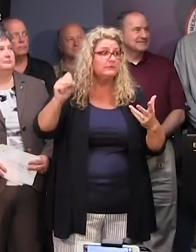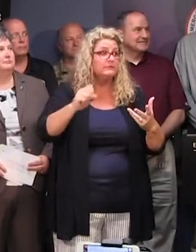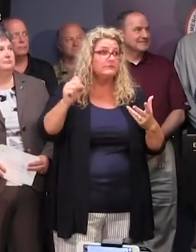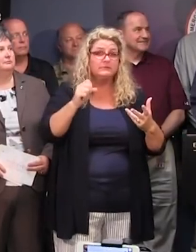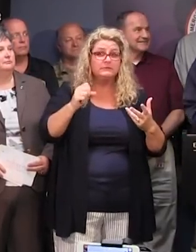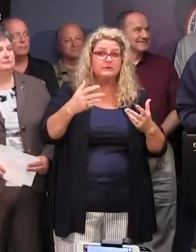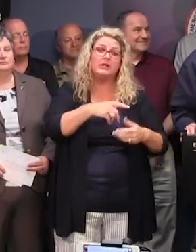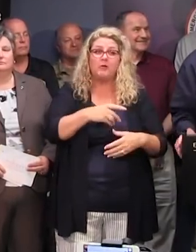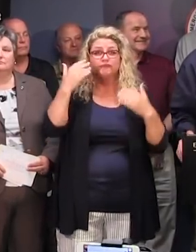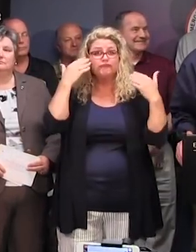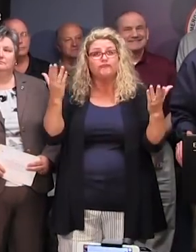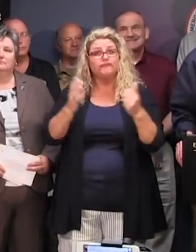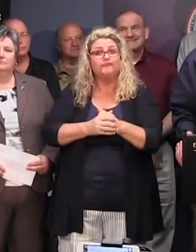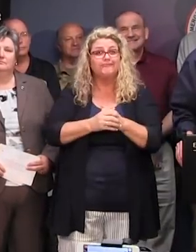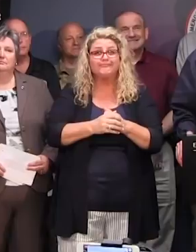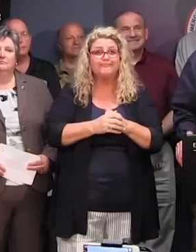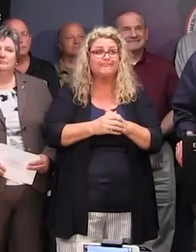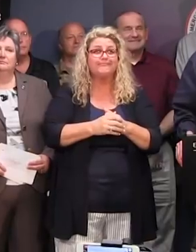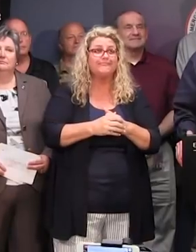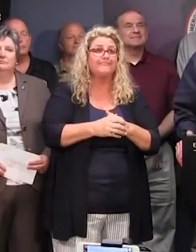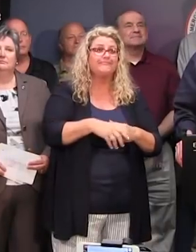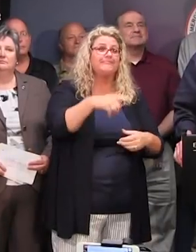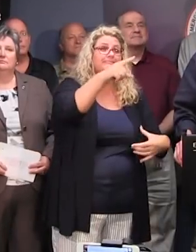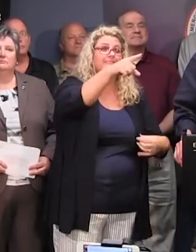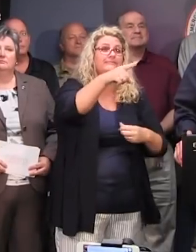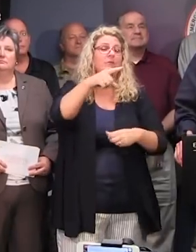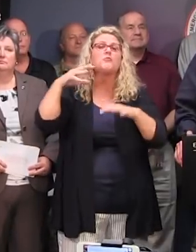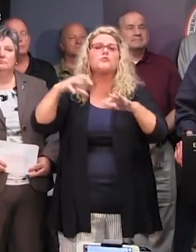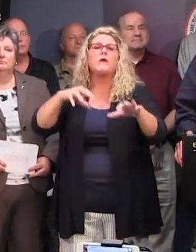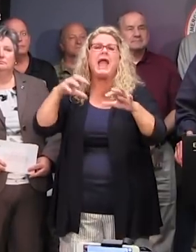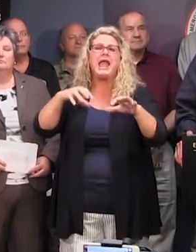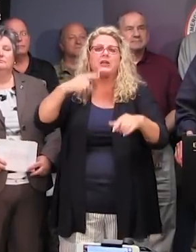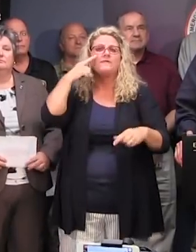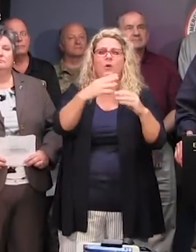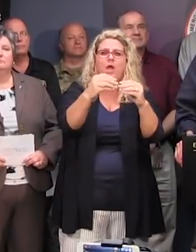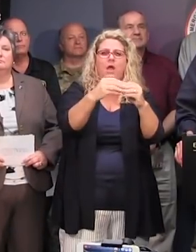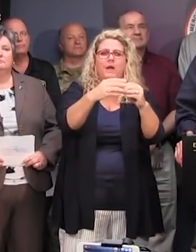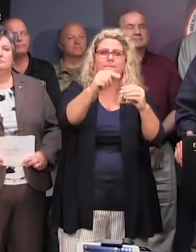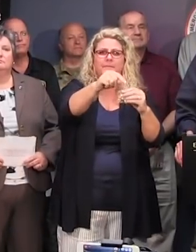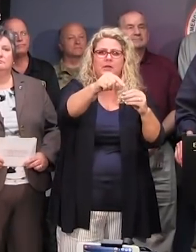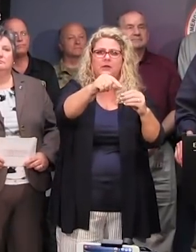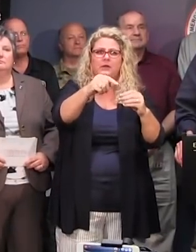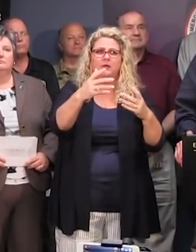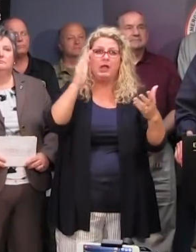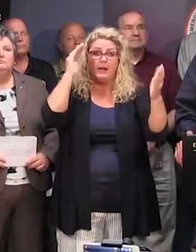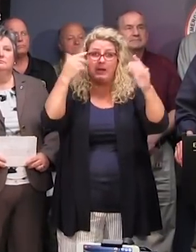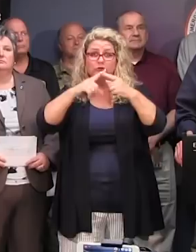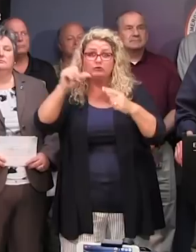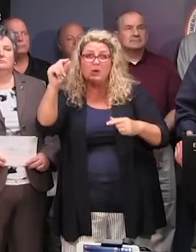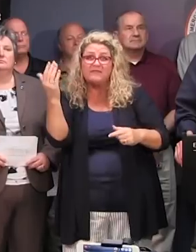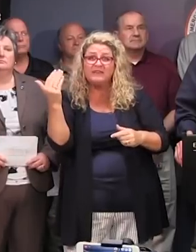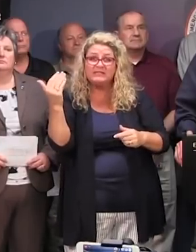No. As far as rain for the midlands, inlands, can we compare that to 2015?